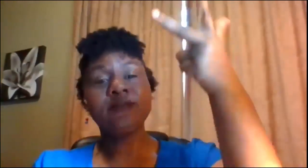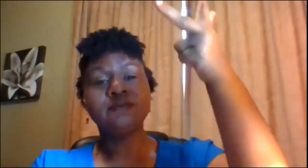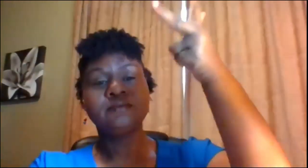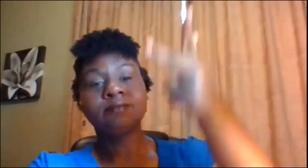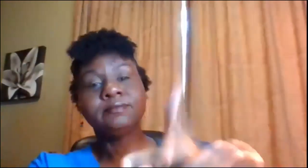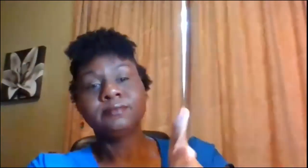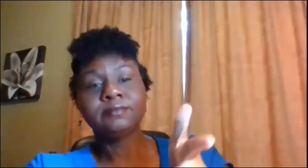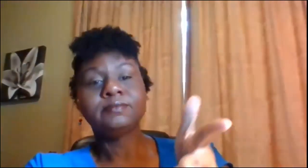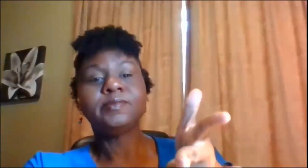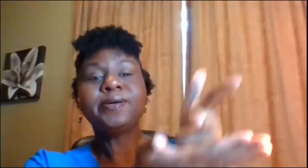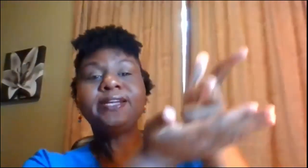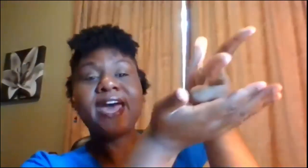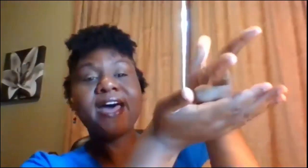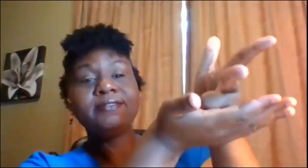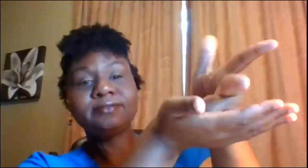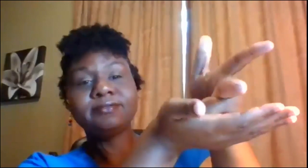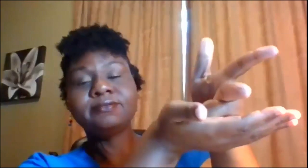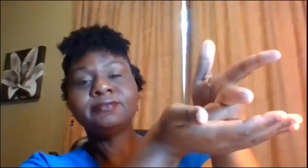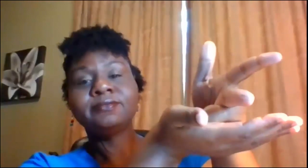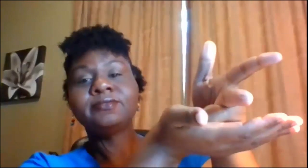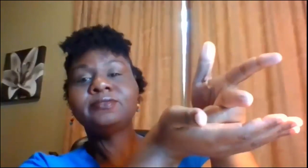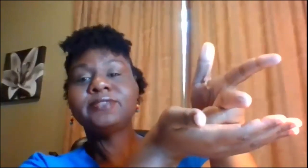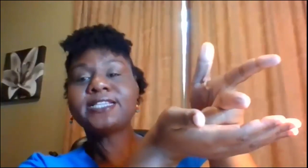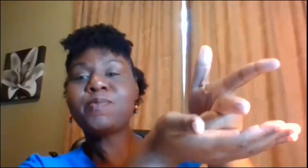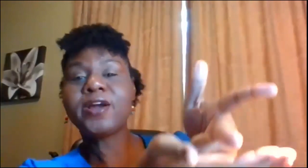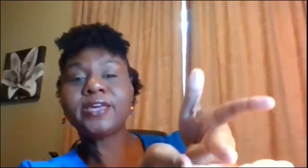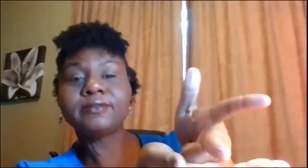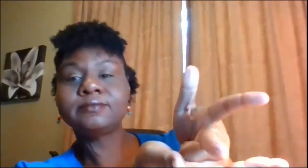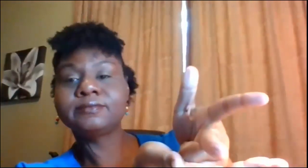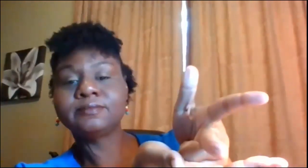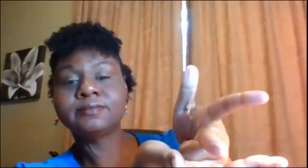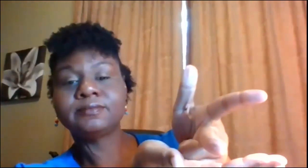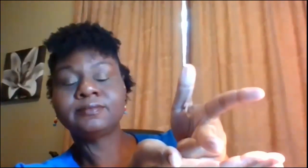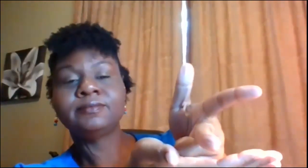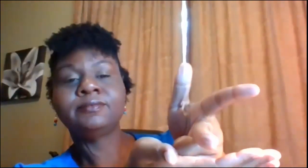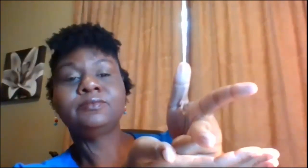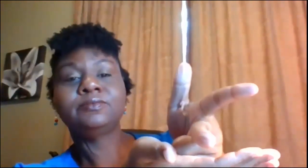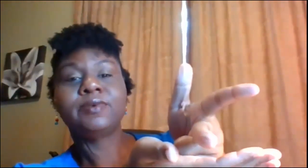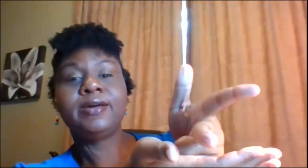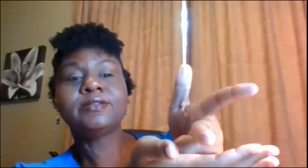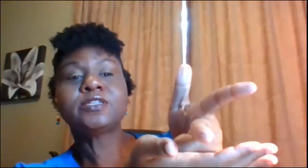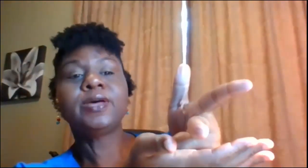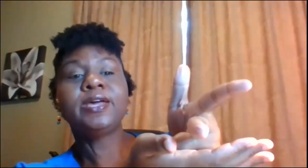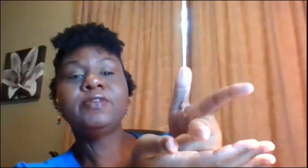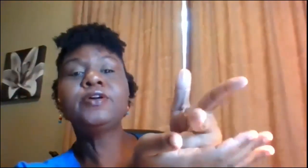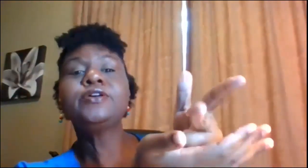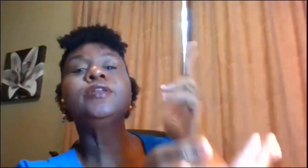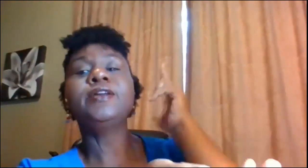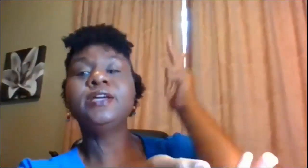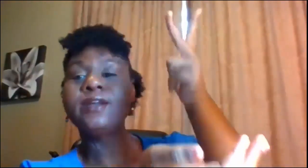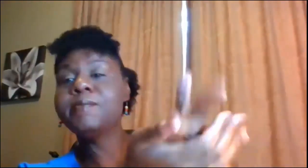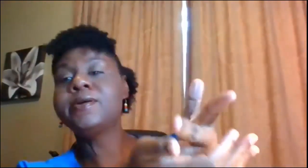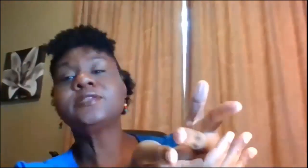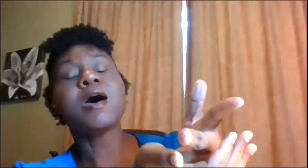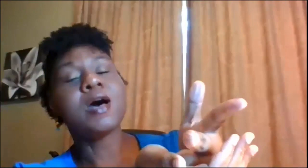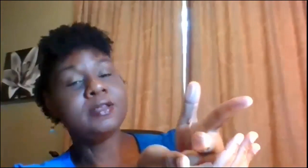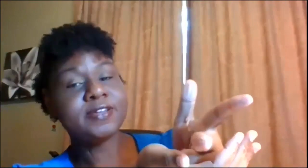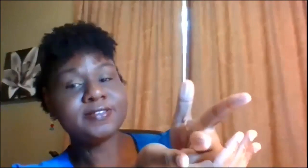put it down that's parking right so even though you're learning numbers all of those